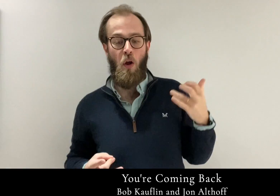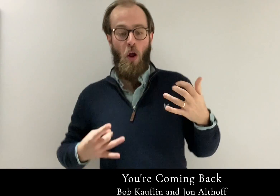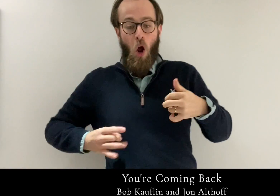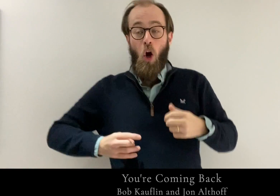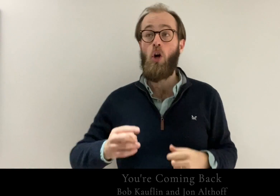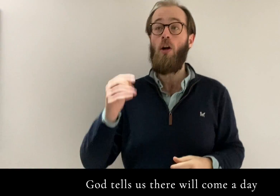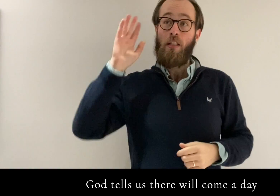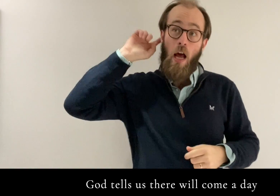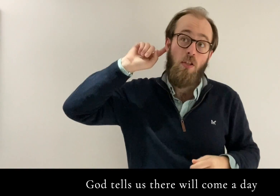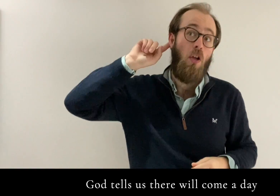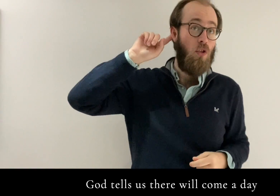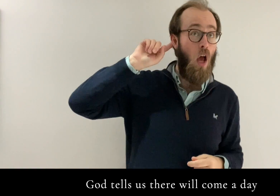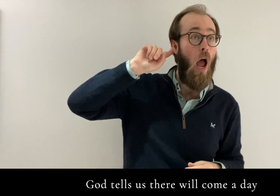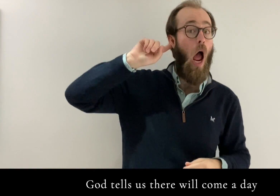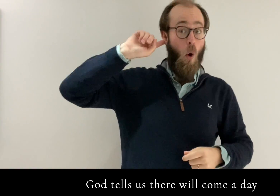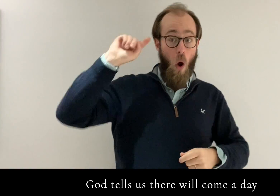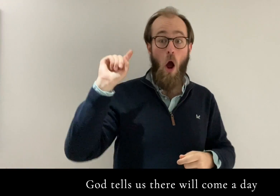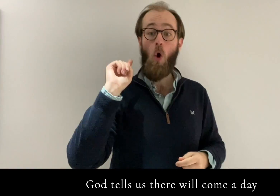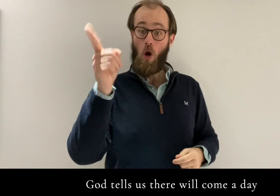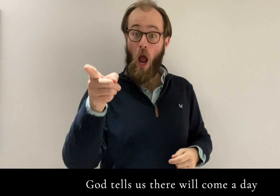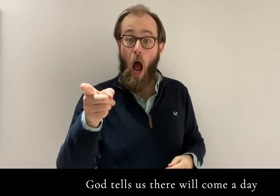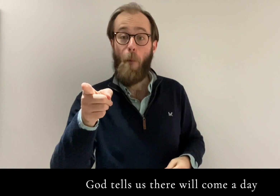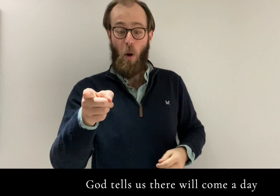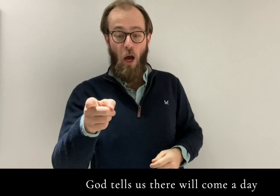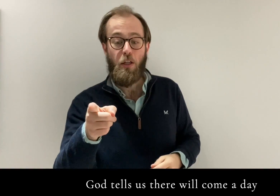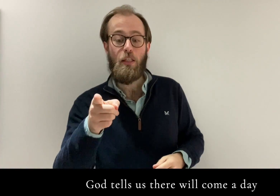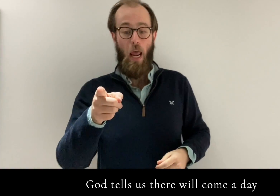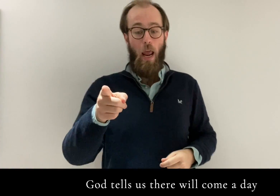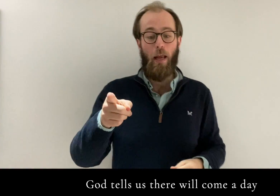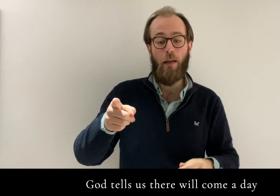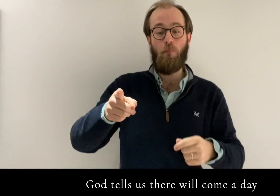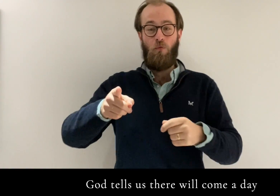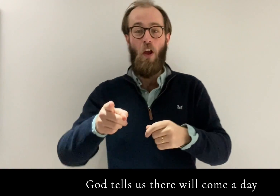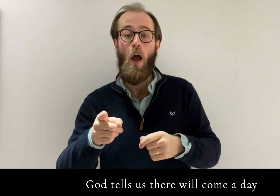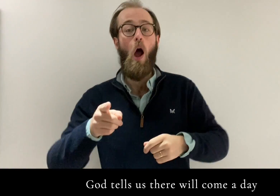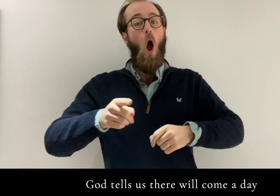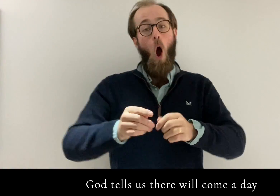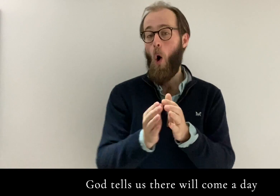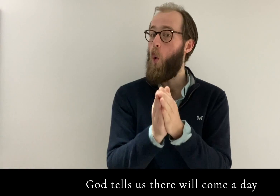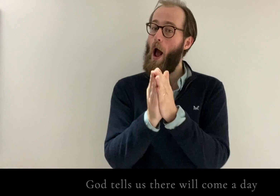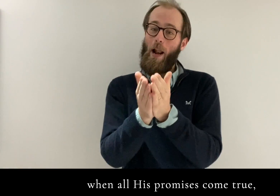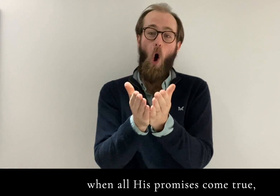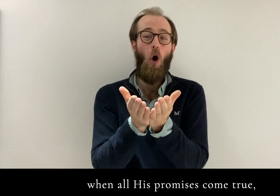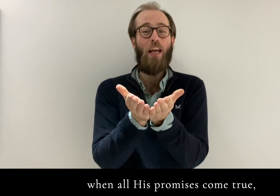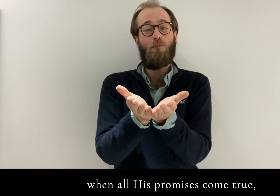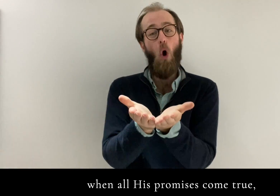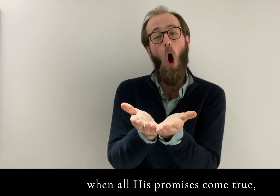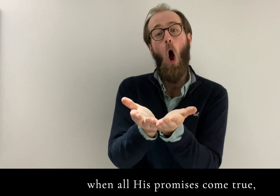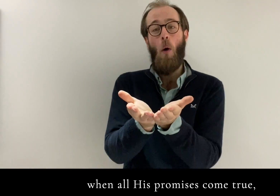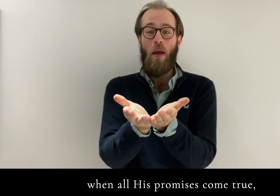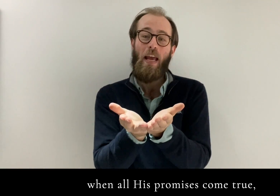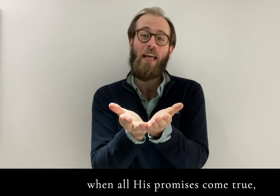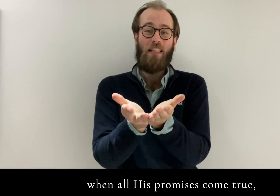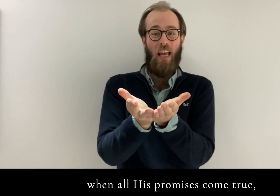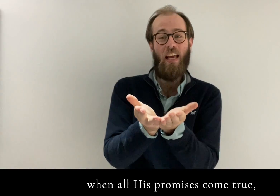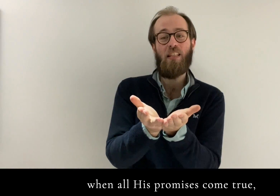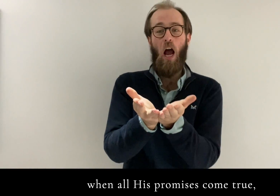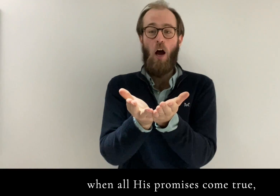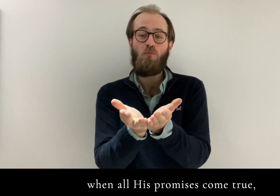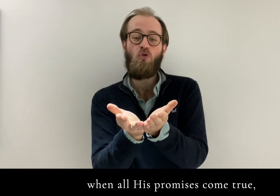God tells us there will come a day When all His promises come